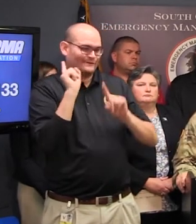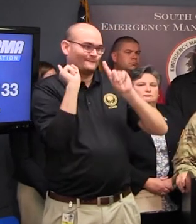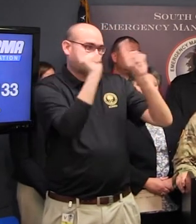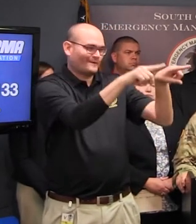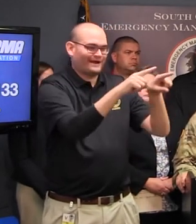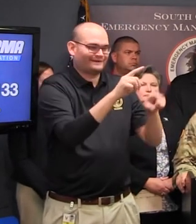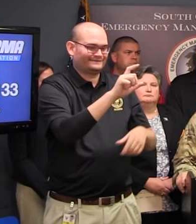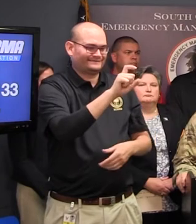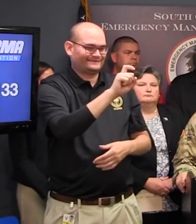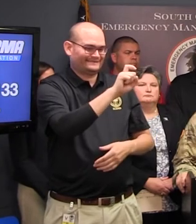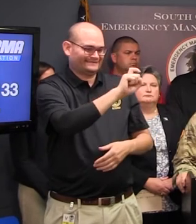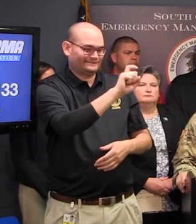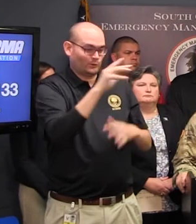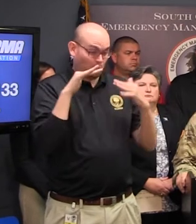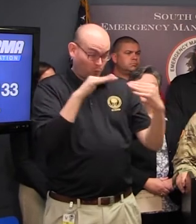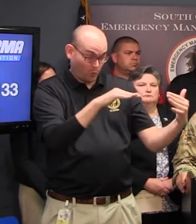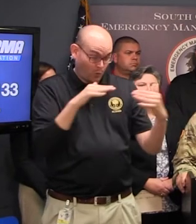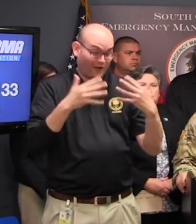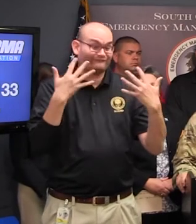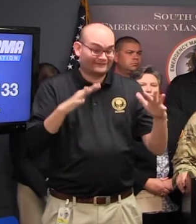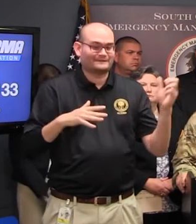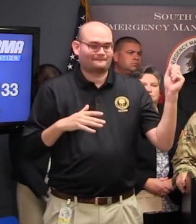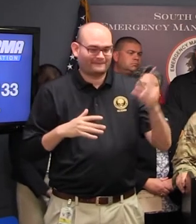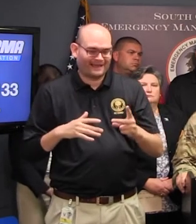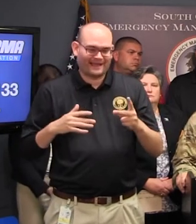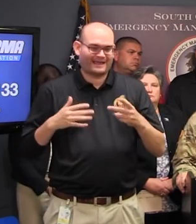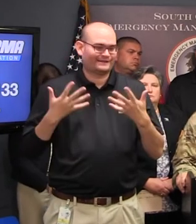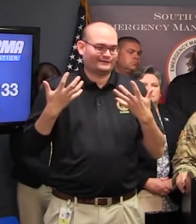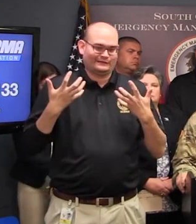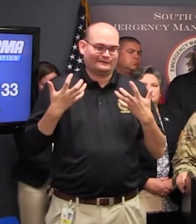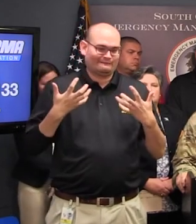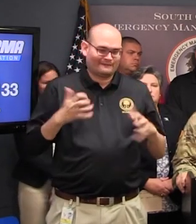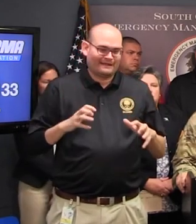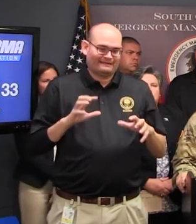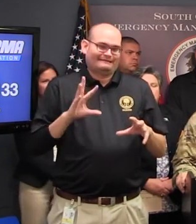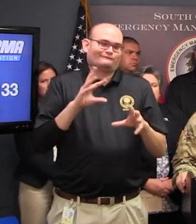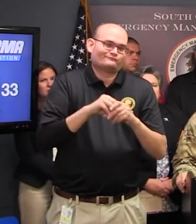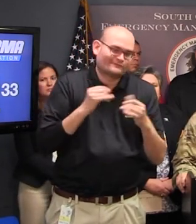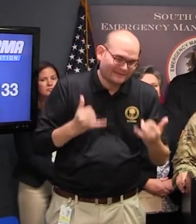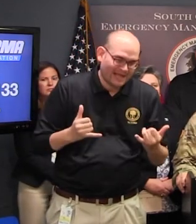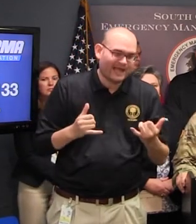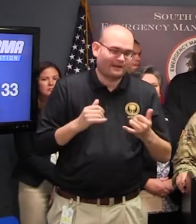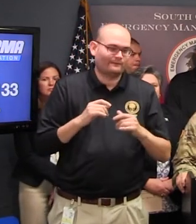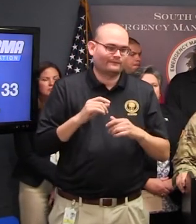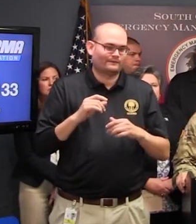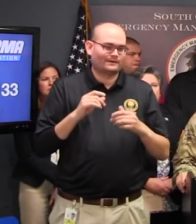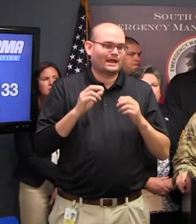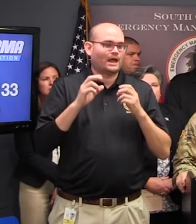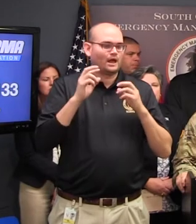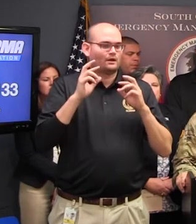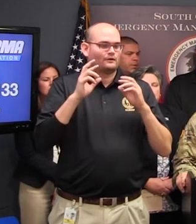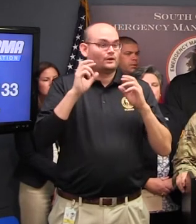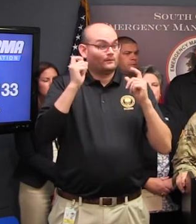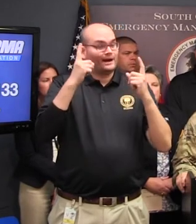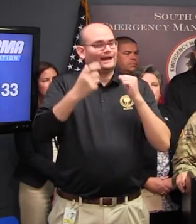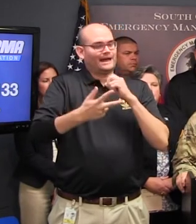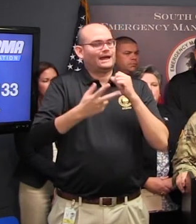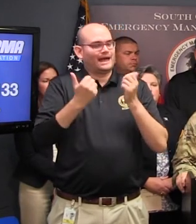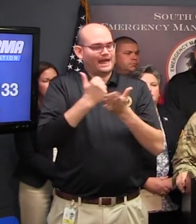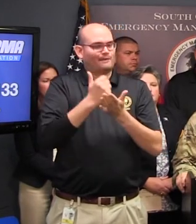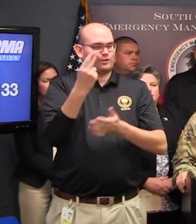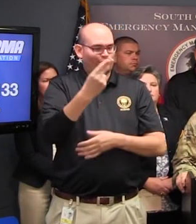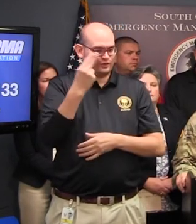MP company from Buford South Carolina on Thursday and we had sent our aviation battalion